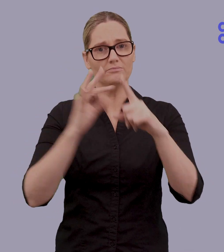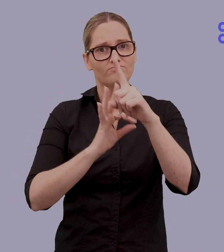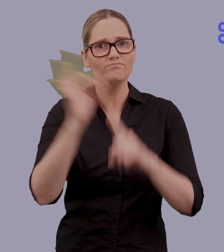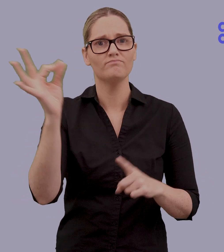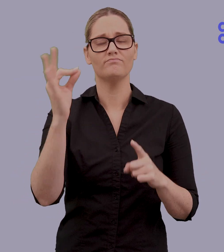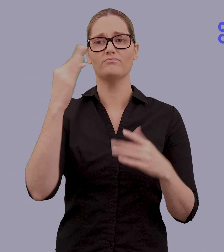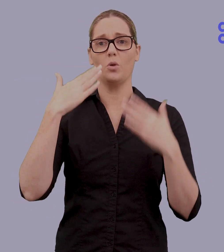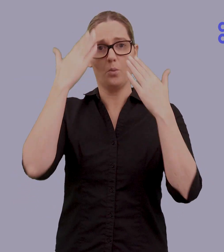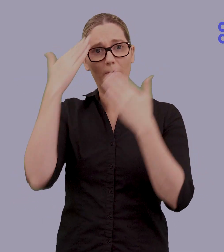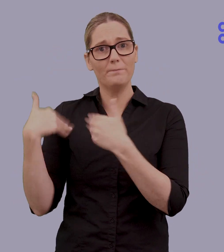our wellbeing.